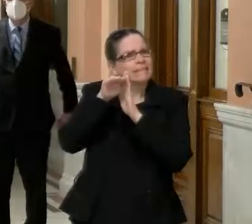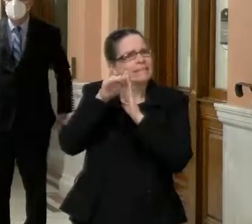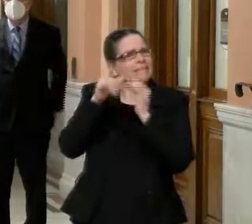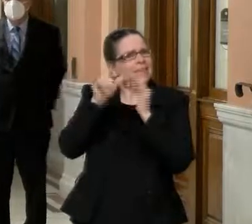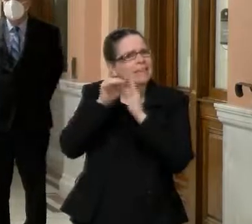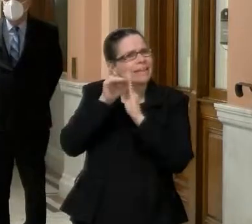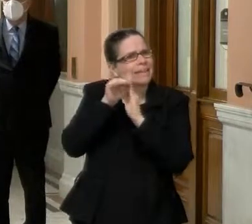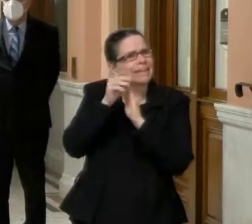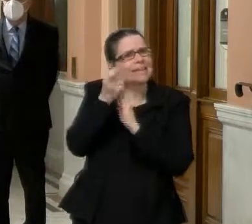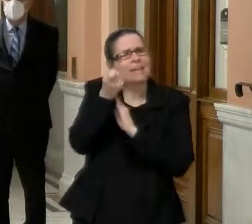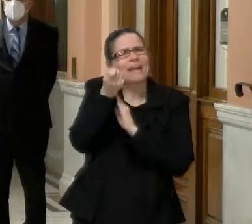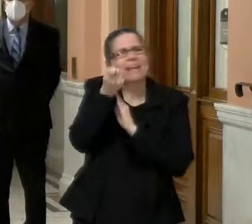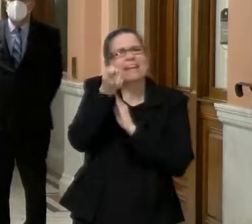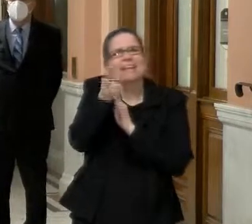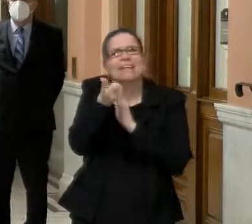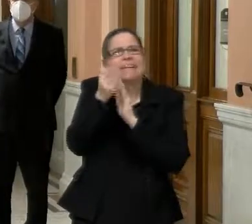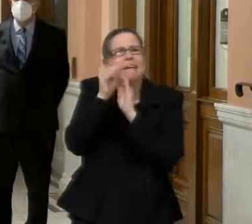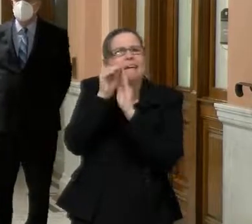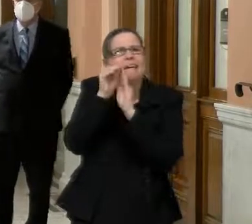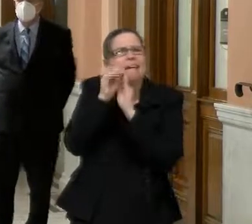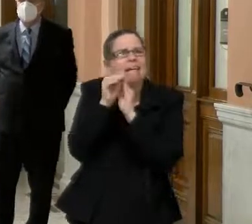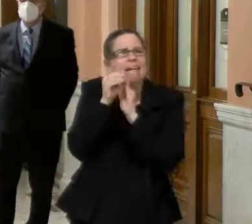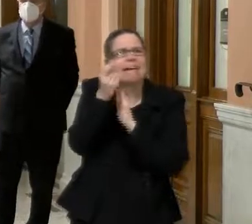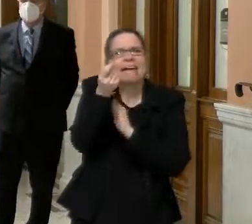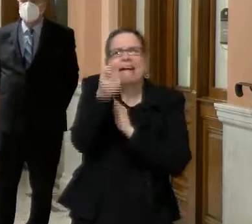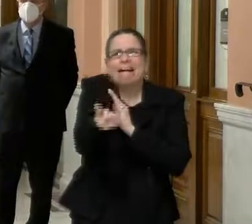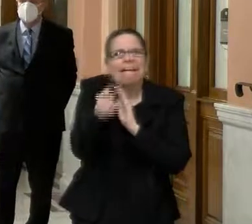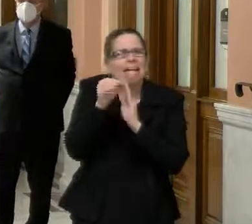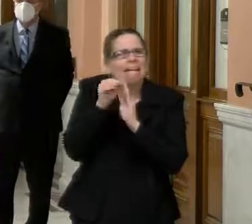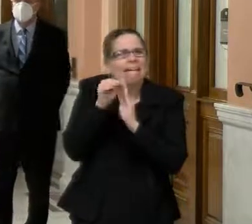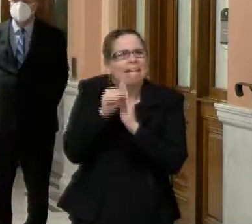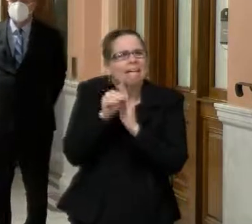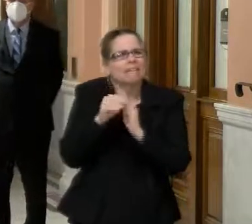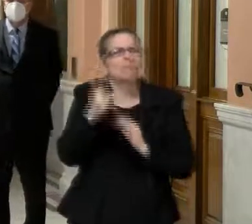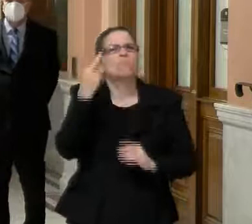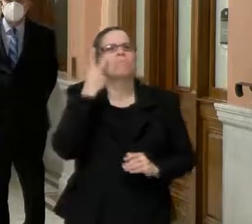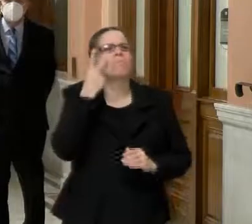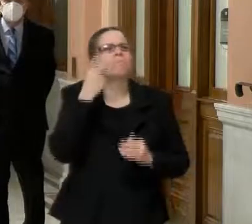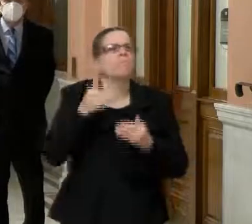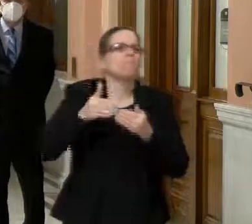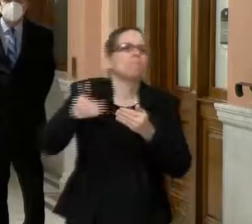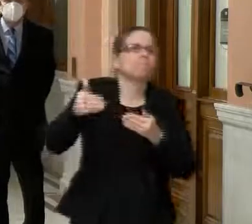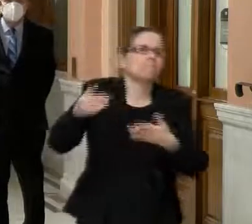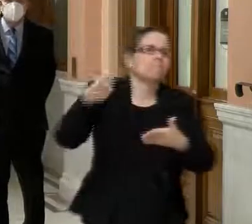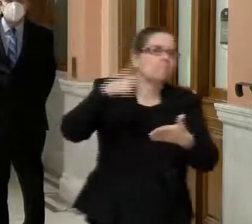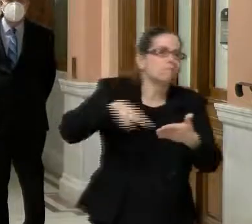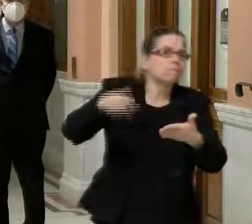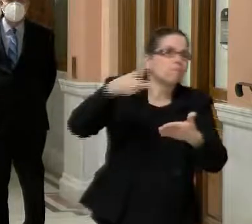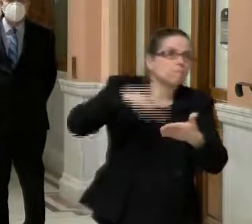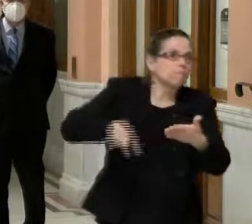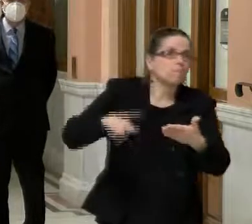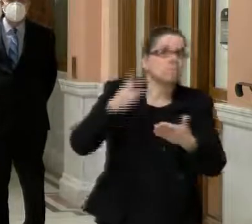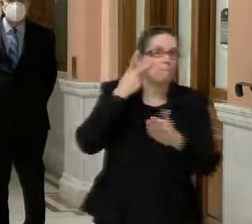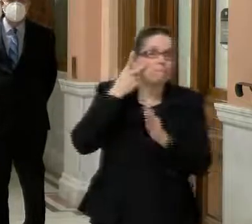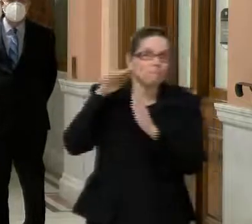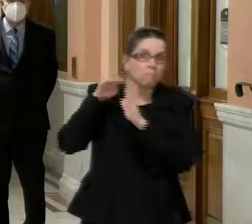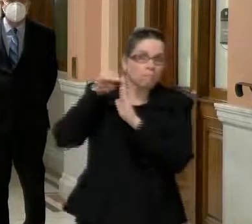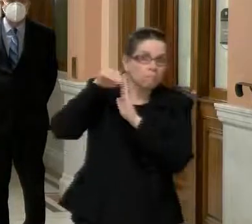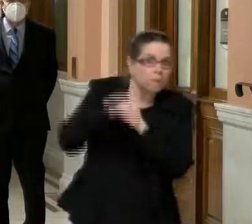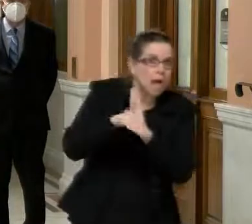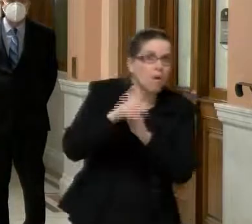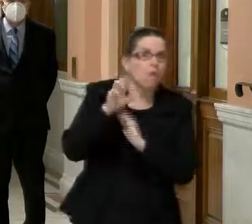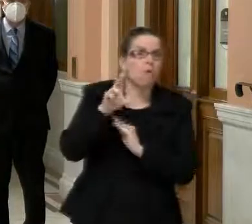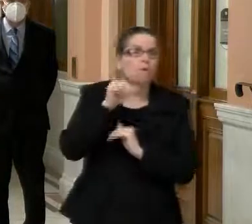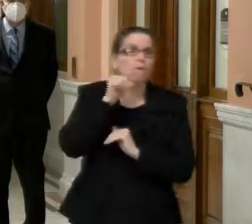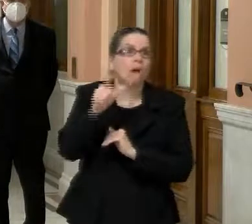point in the curve. Just give us a couple more weeks to see where we're going with that. Good. And, um, just want make sure that I heard